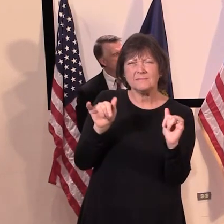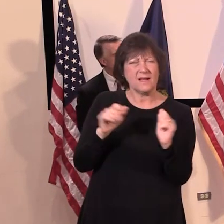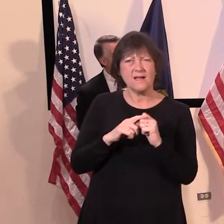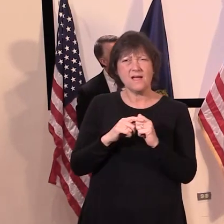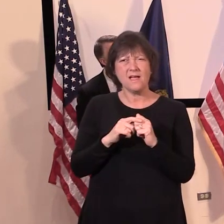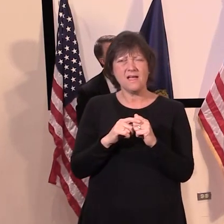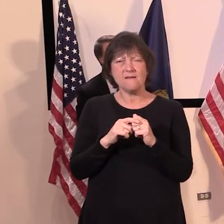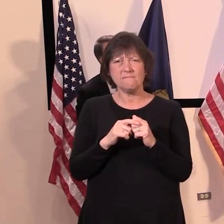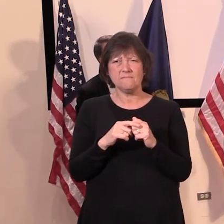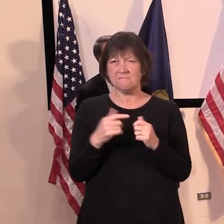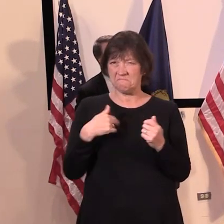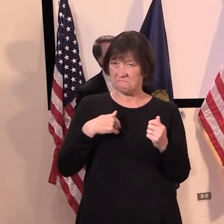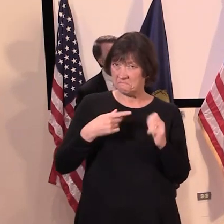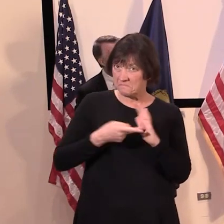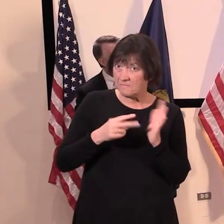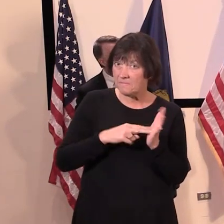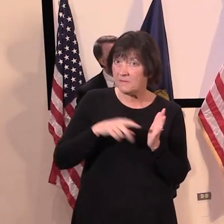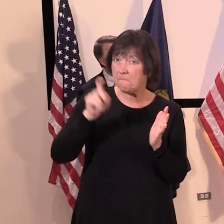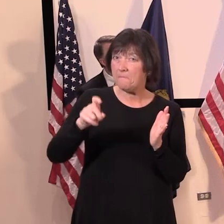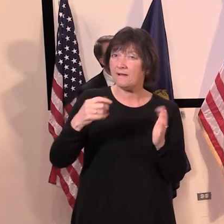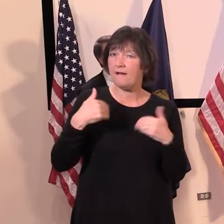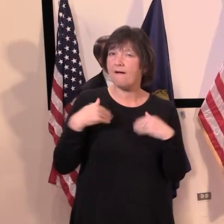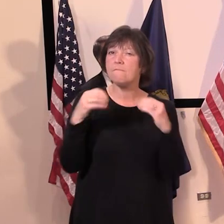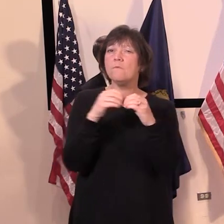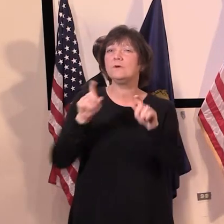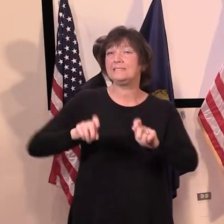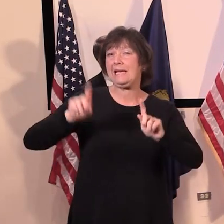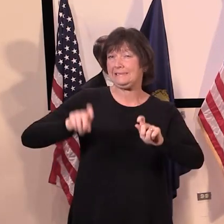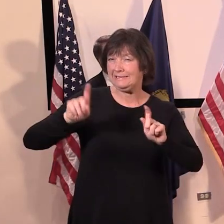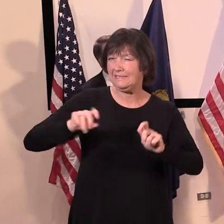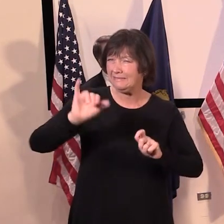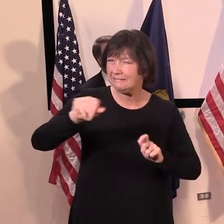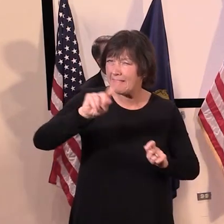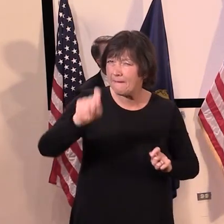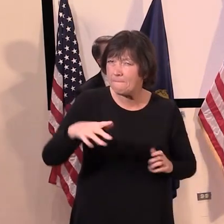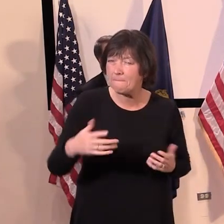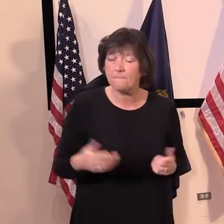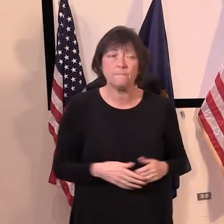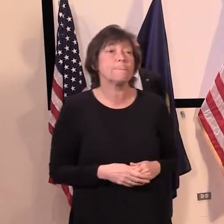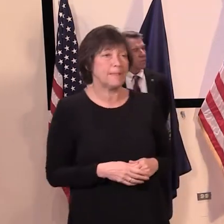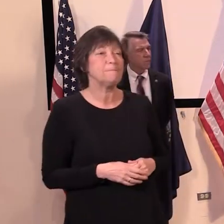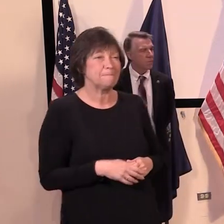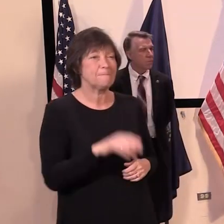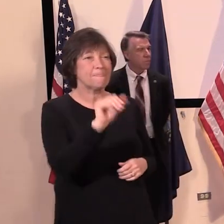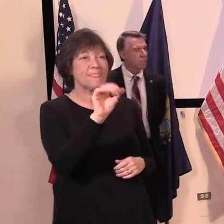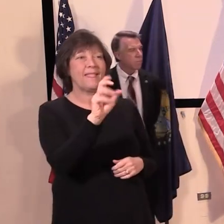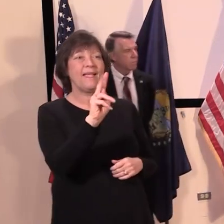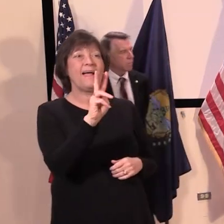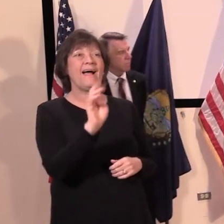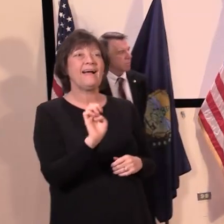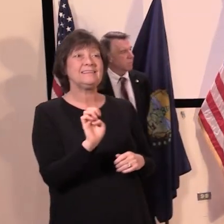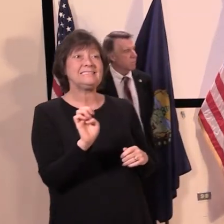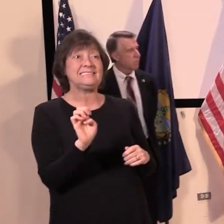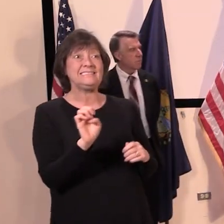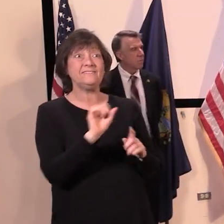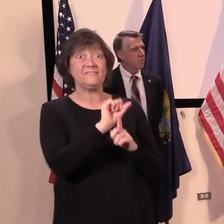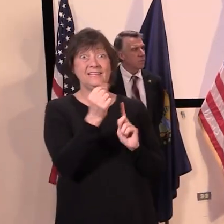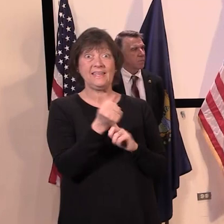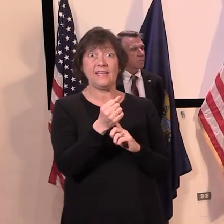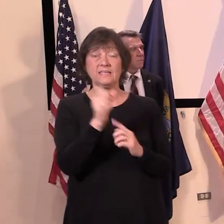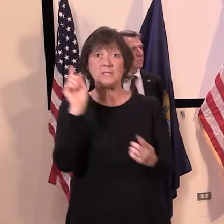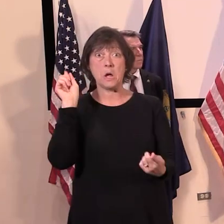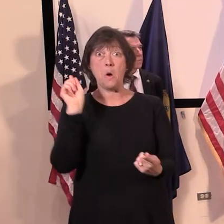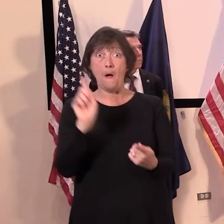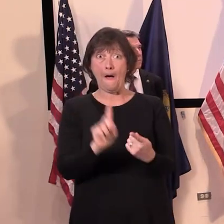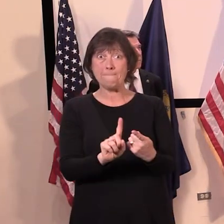a question of more testing? Yeah. So good question, Joe. So the act, the active, uh, cases, as you point out, uh, start to go down and that's